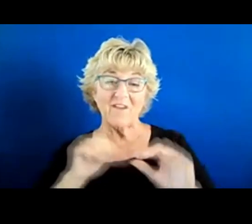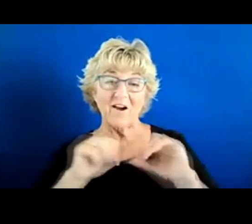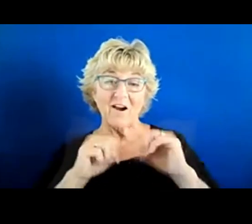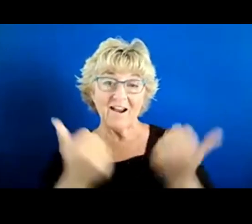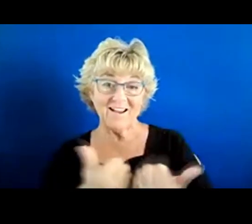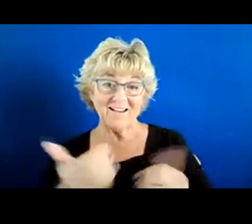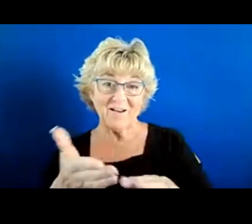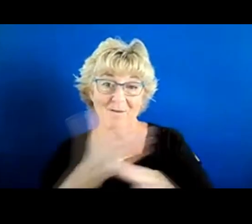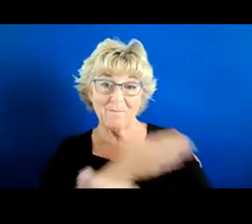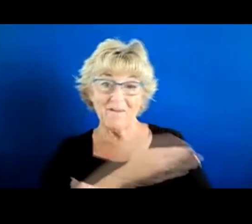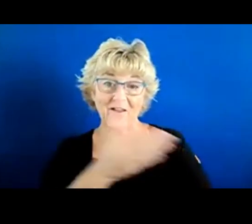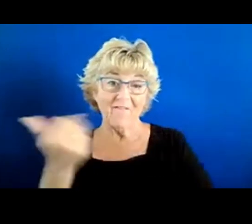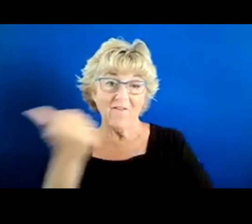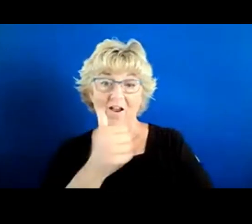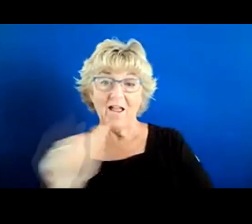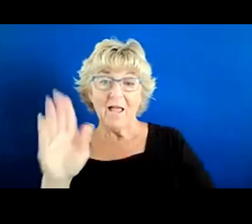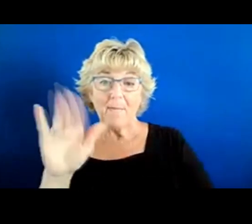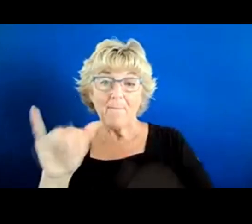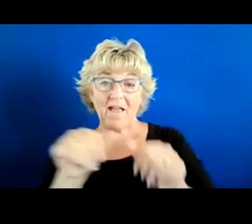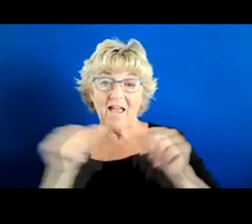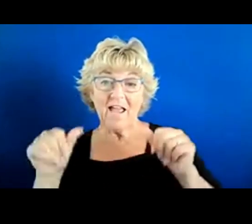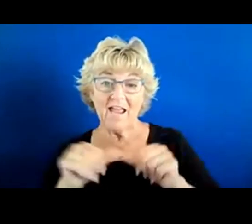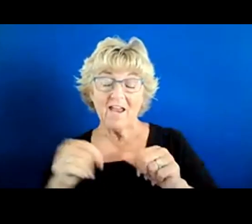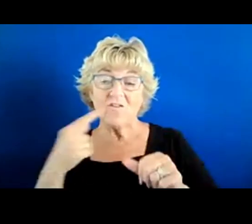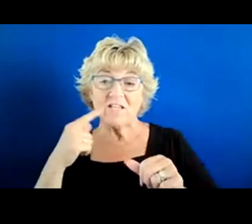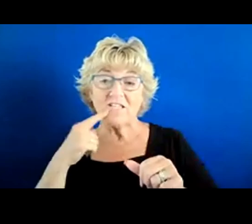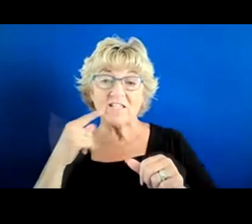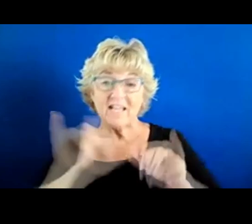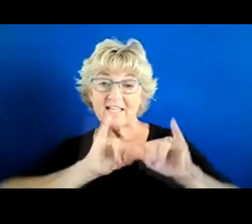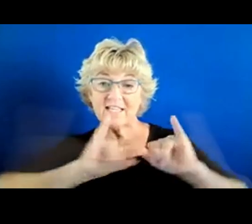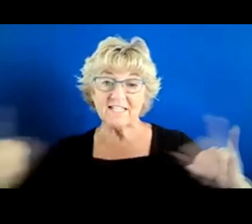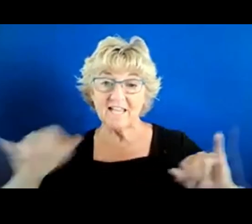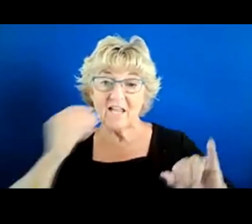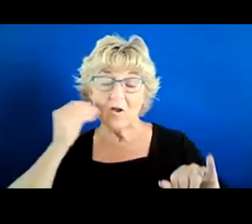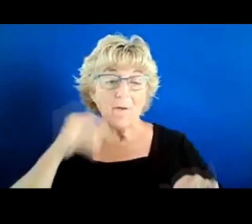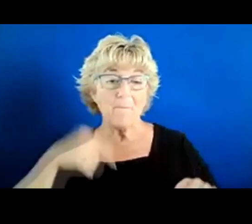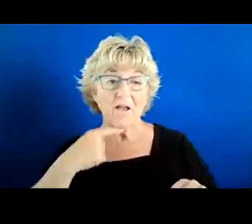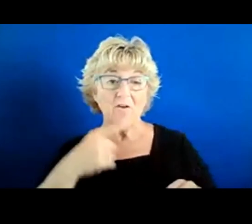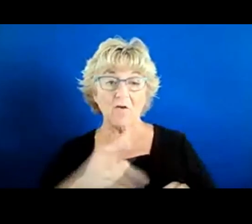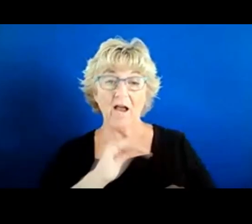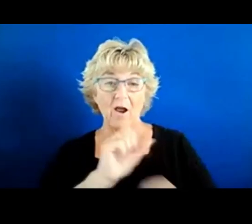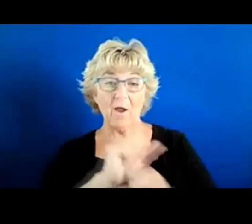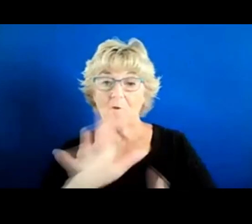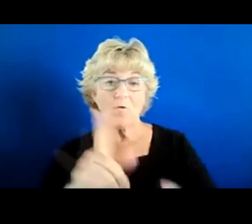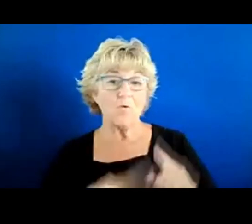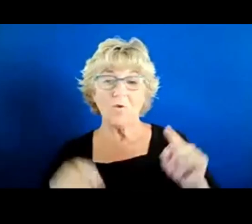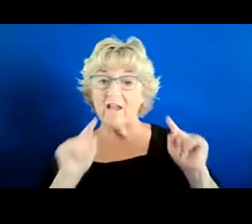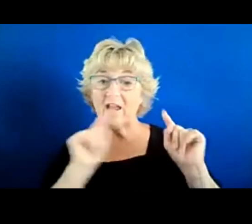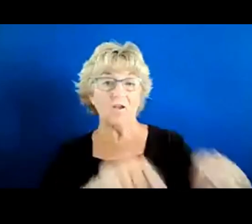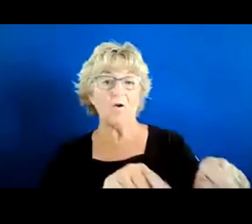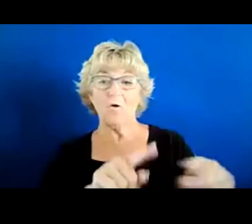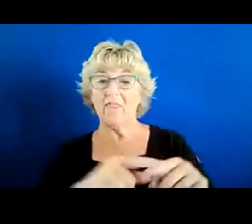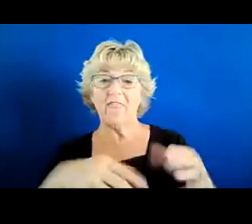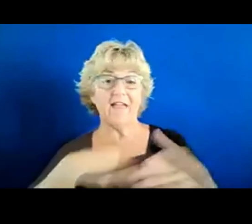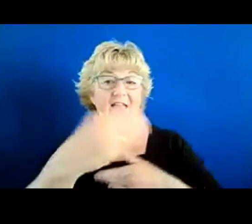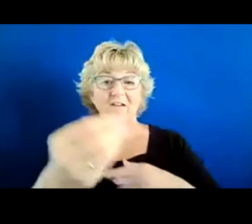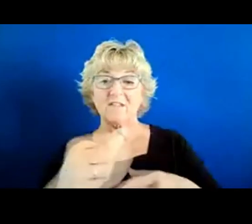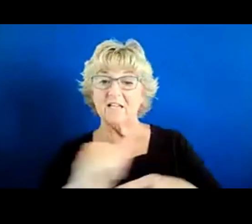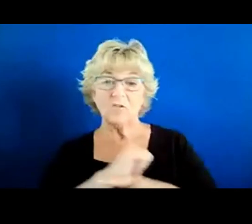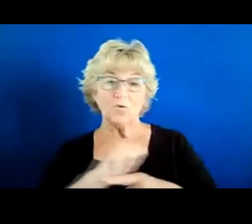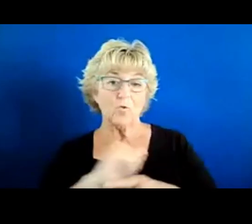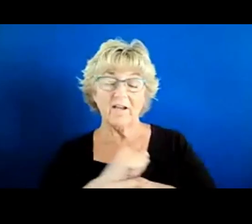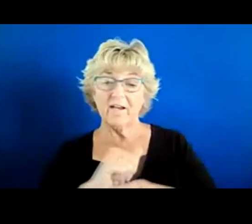before any of the Bay Area counties said shelter in place, I told our employees, you cannot attend that outside training that the